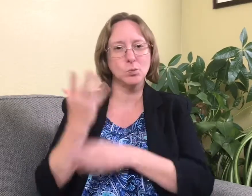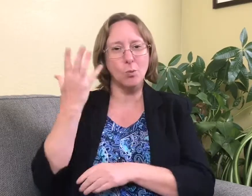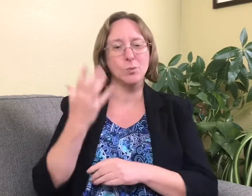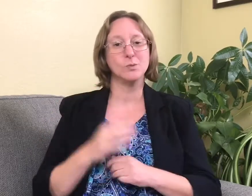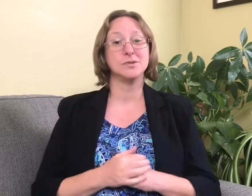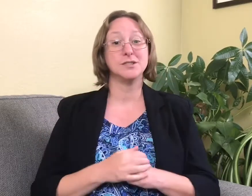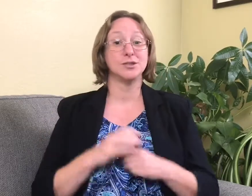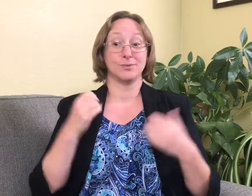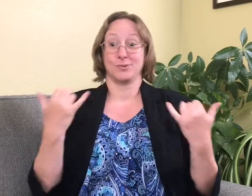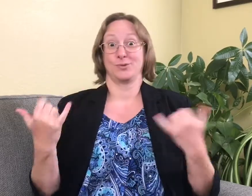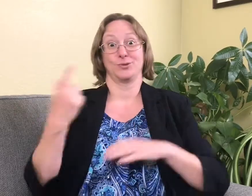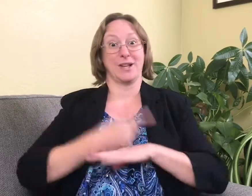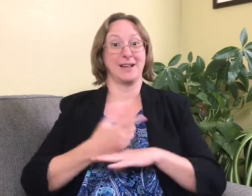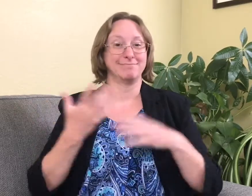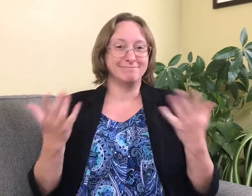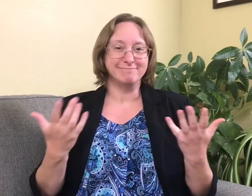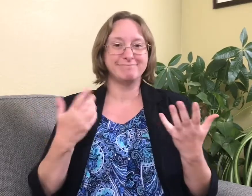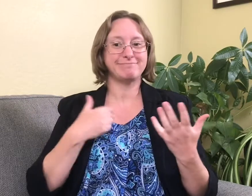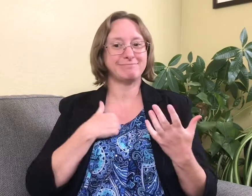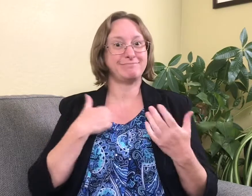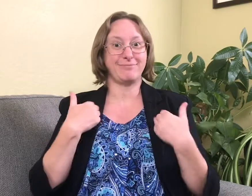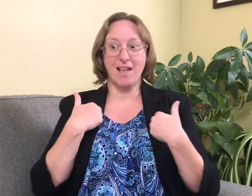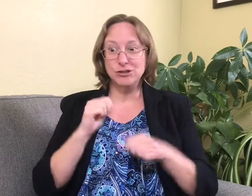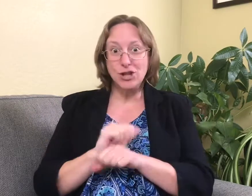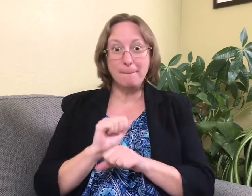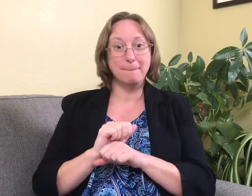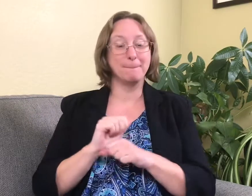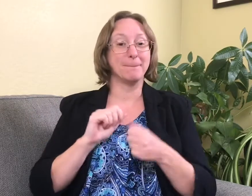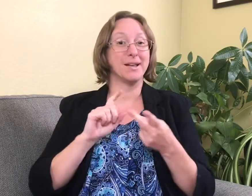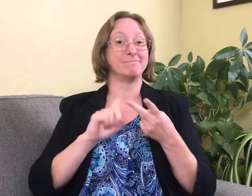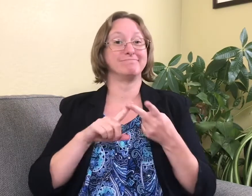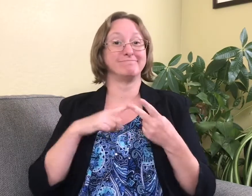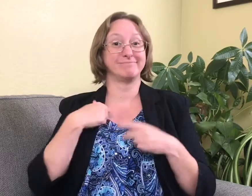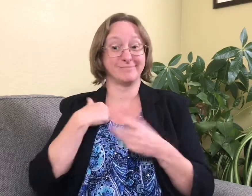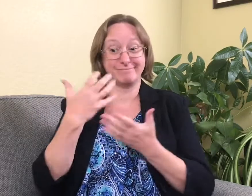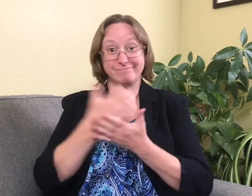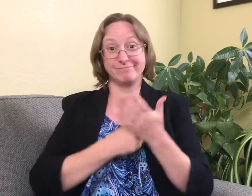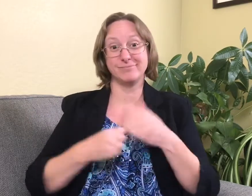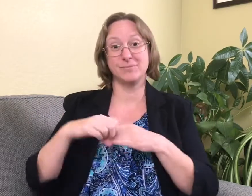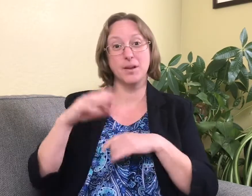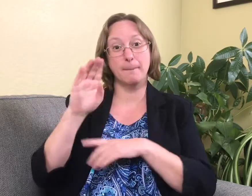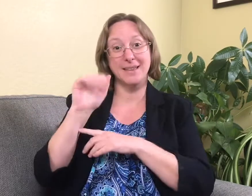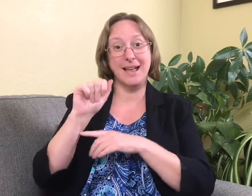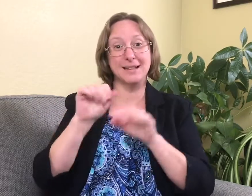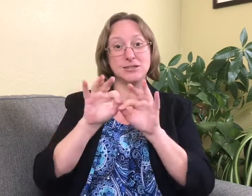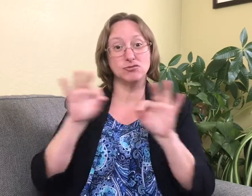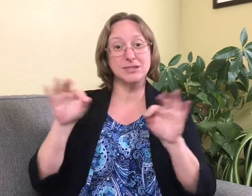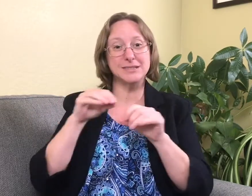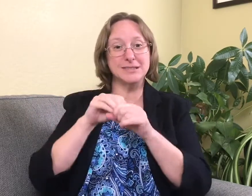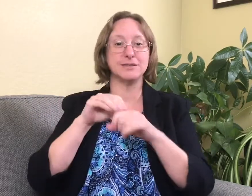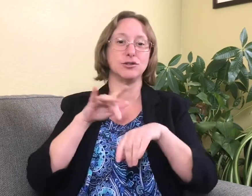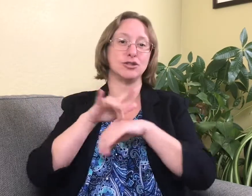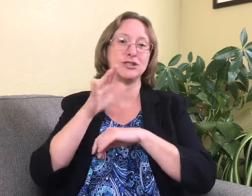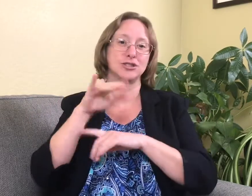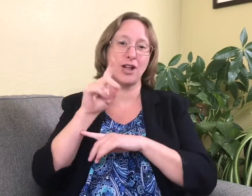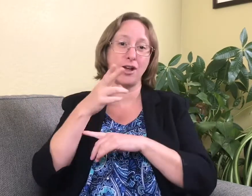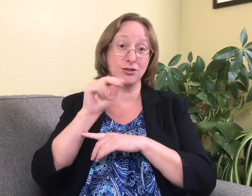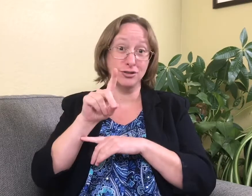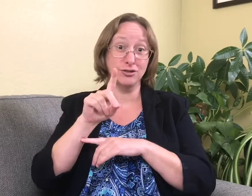my education and ability to grow. And that's how I am where I am today. I have a job. I earned a bachelor's degree in early